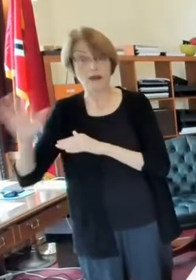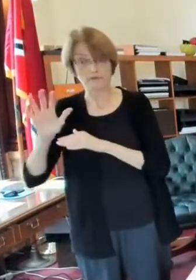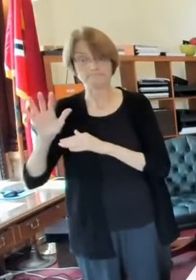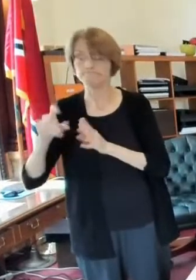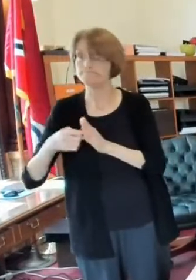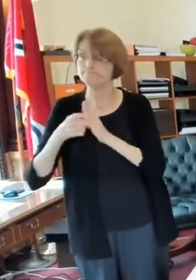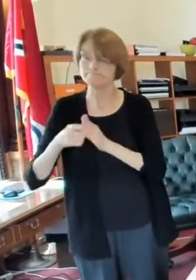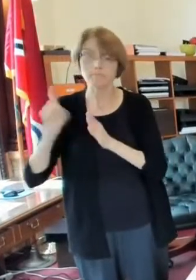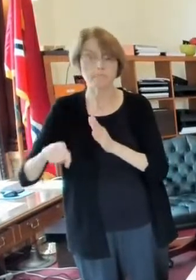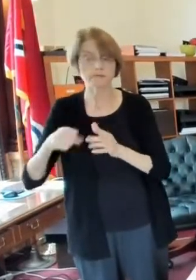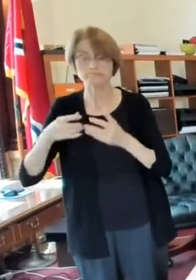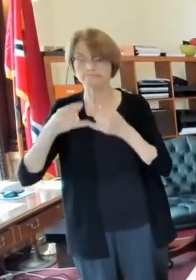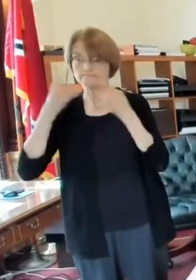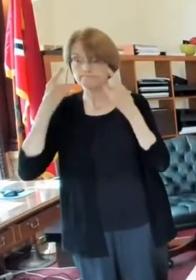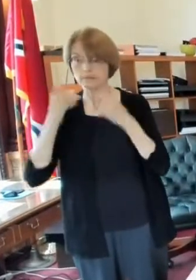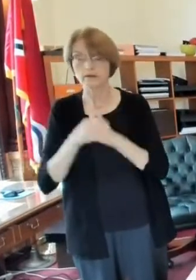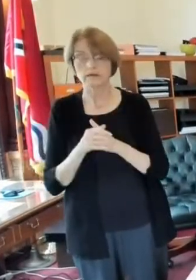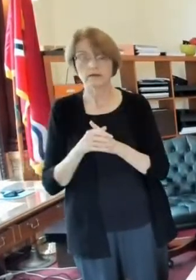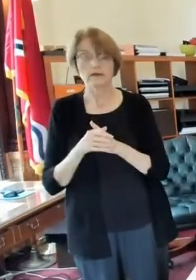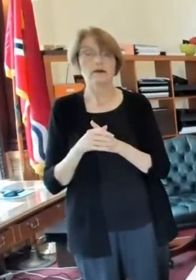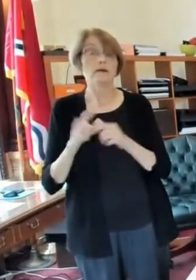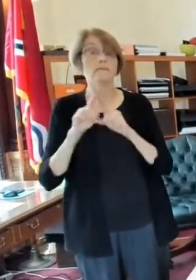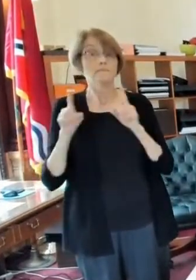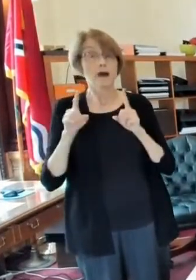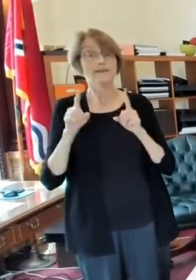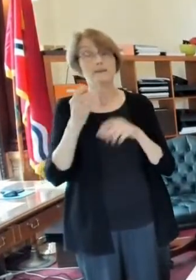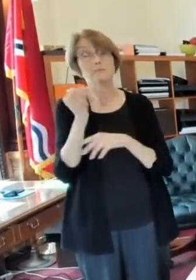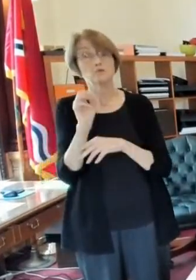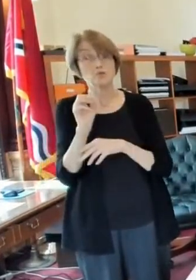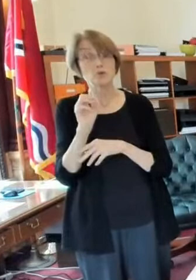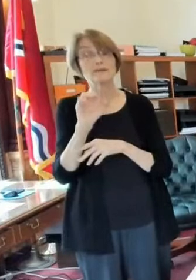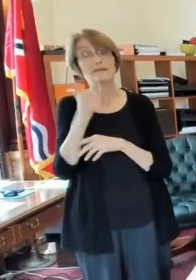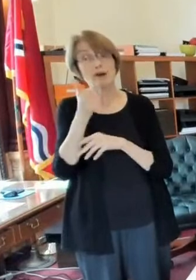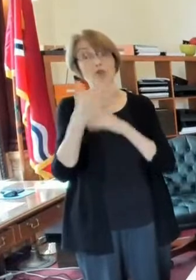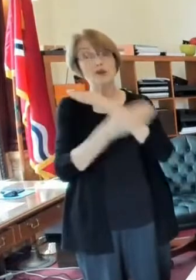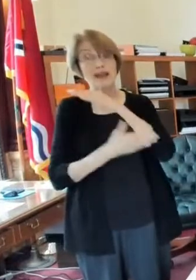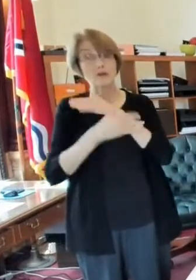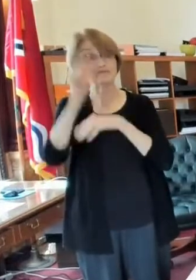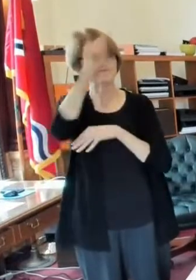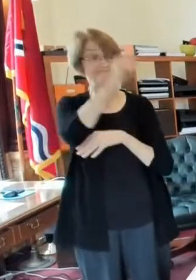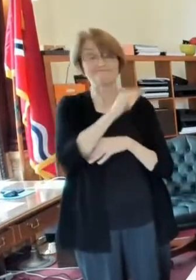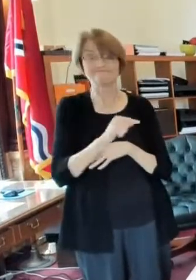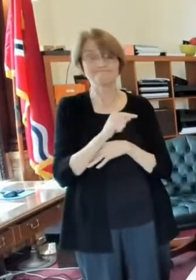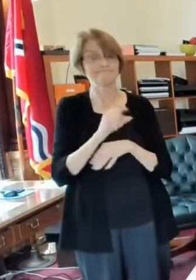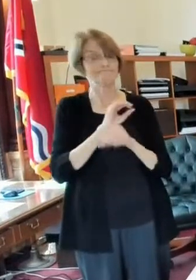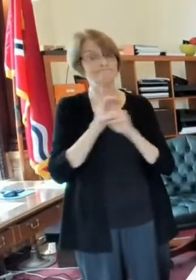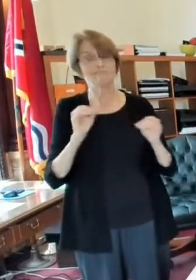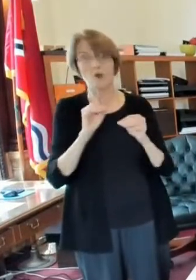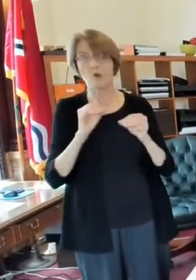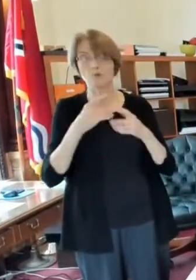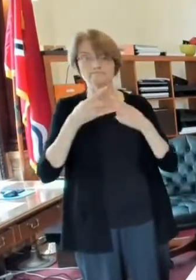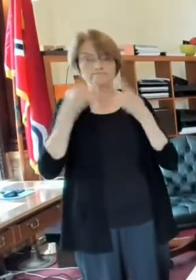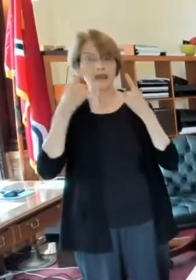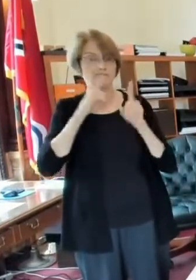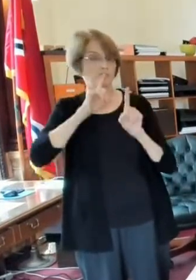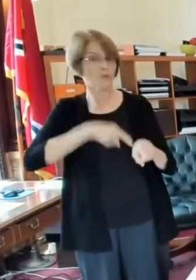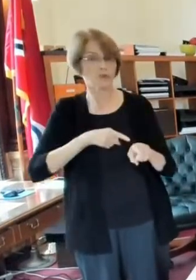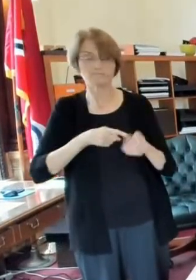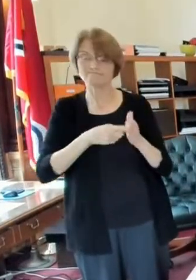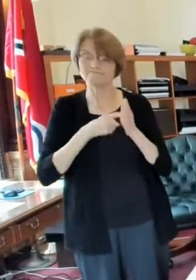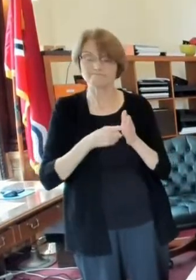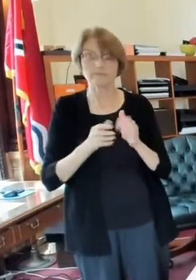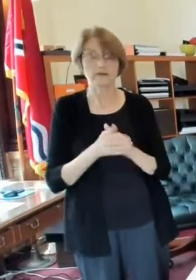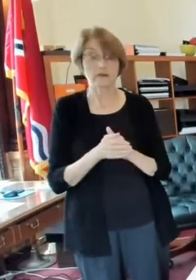counties surrounding counties do not have a mandate they are encouraging people to wear masks uh